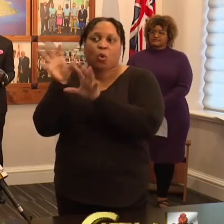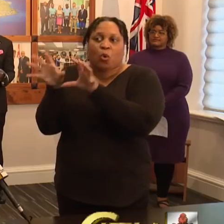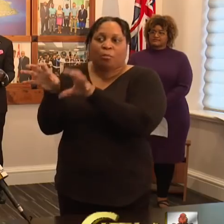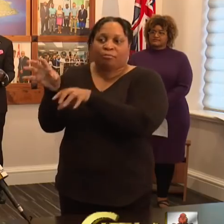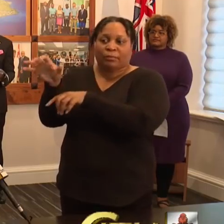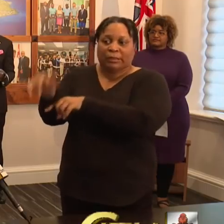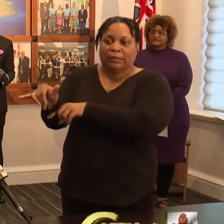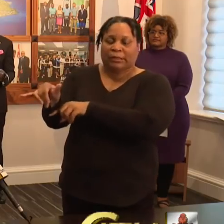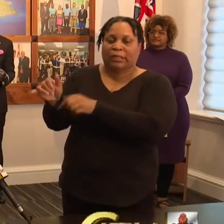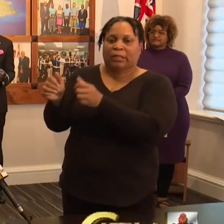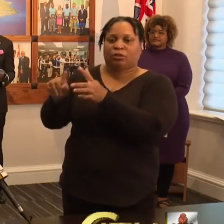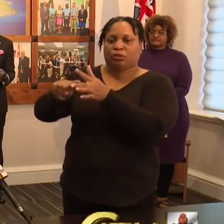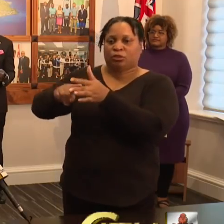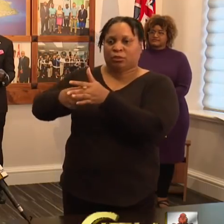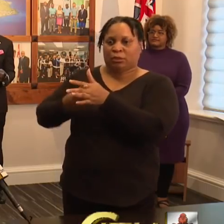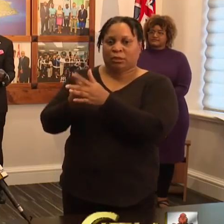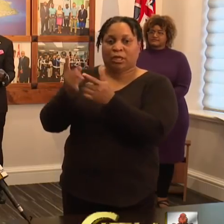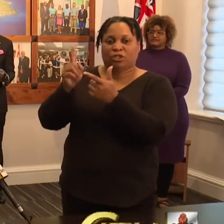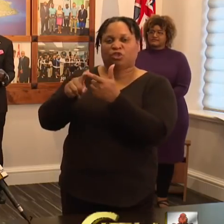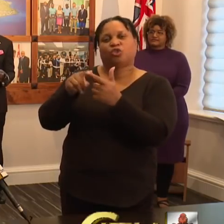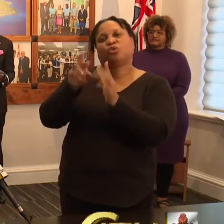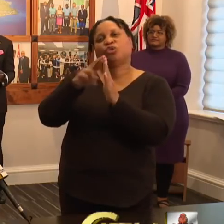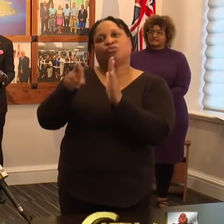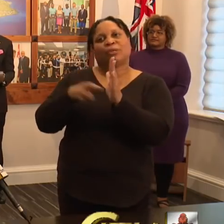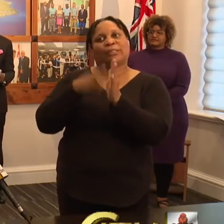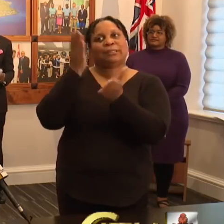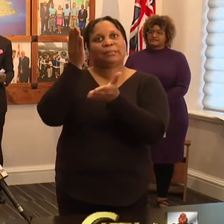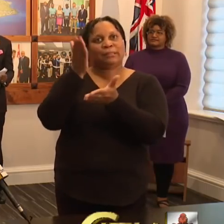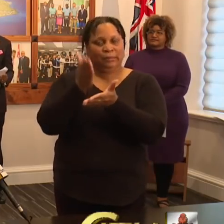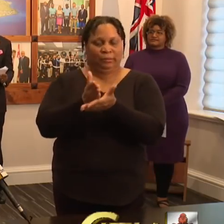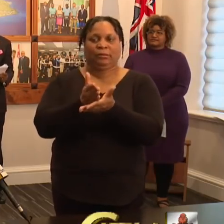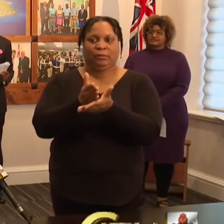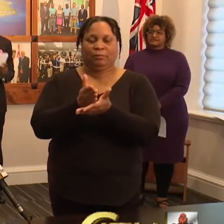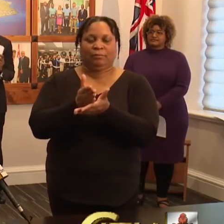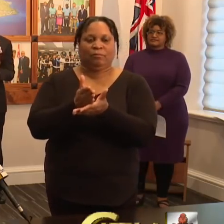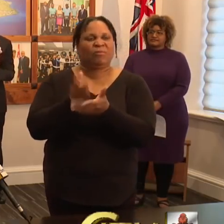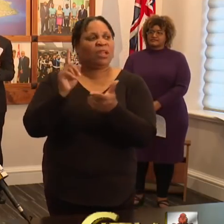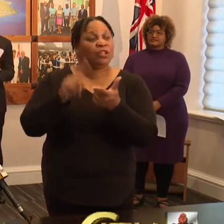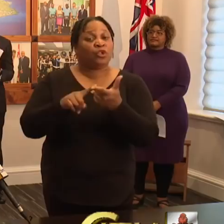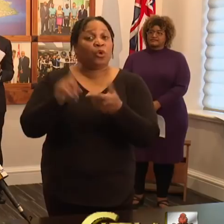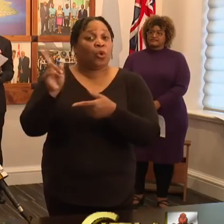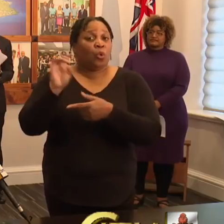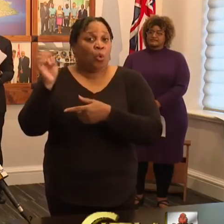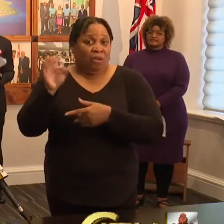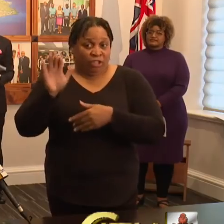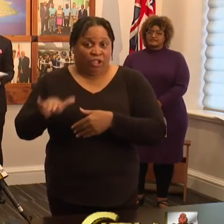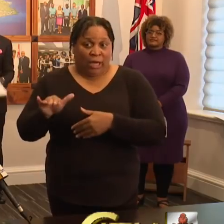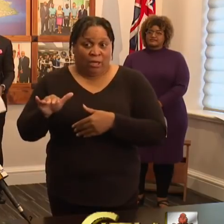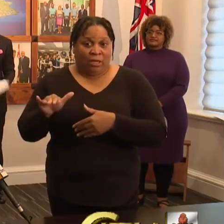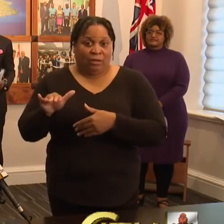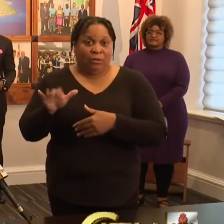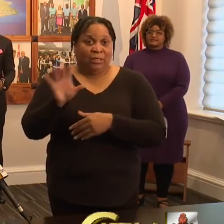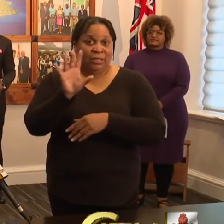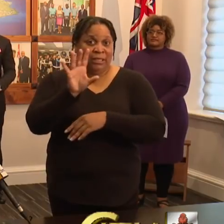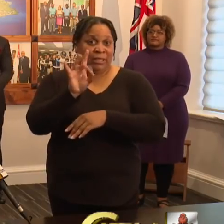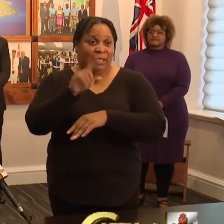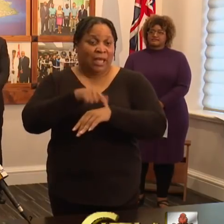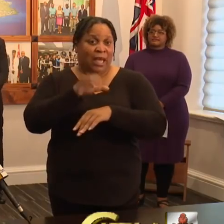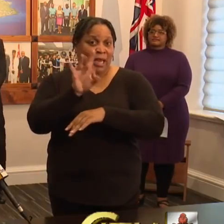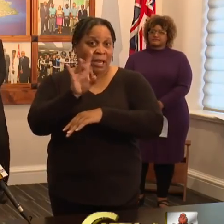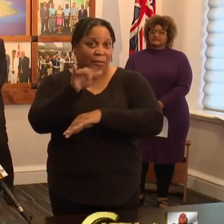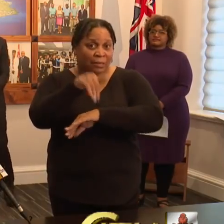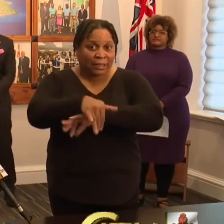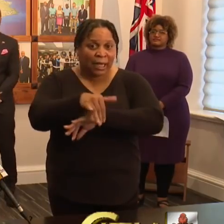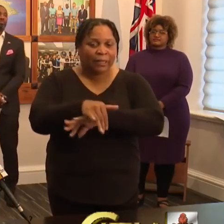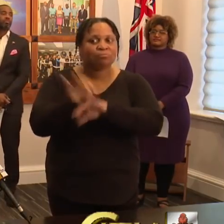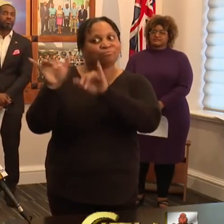is living on the commencement until these regulations cease to have effect. In other words, wherever a child is at 8pm tonight, that